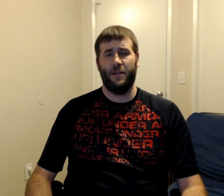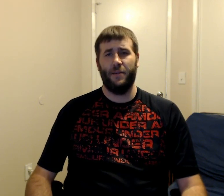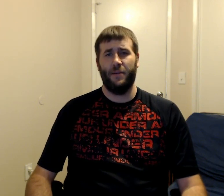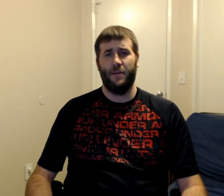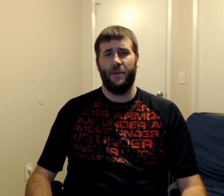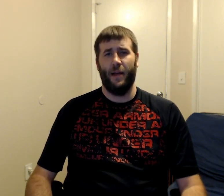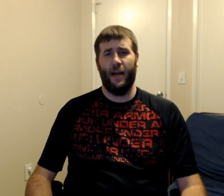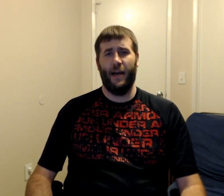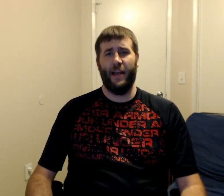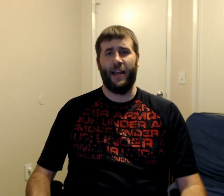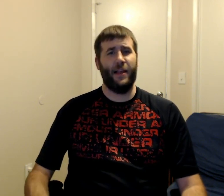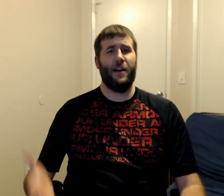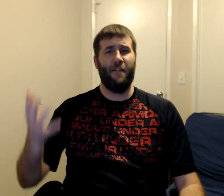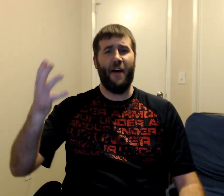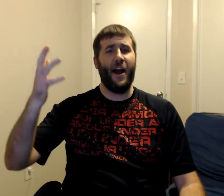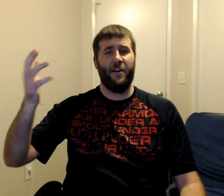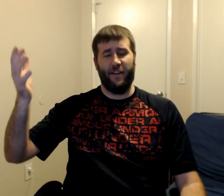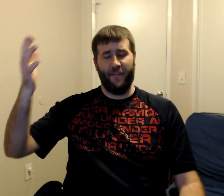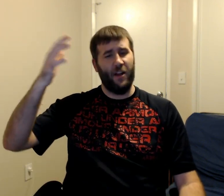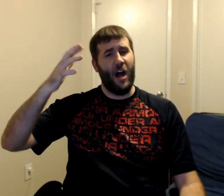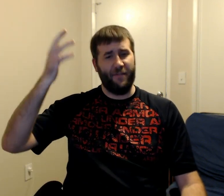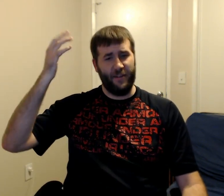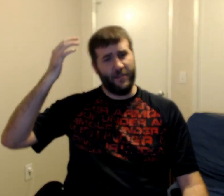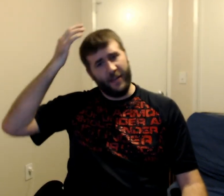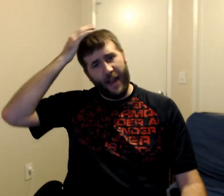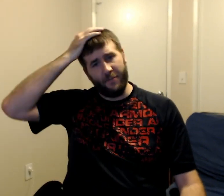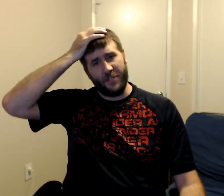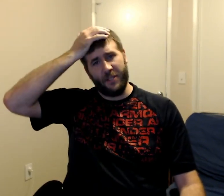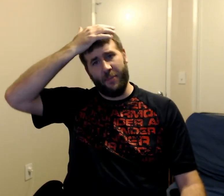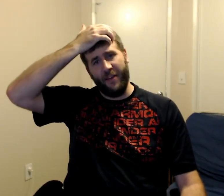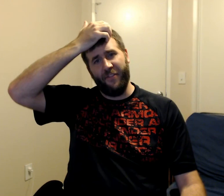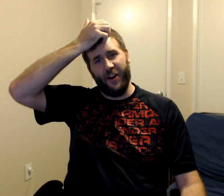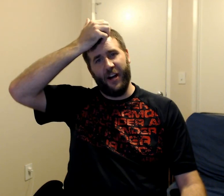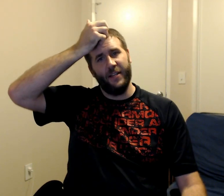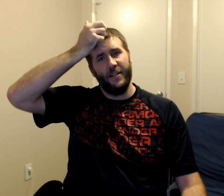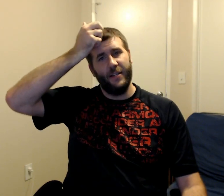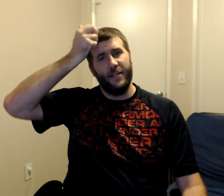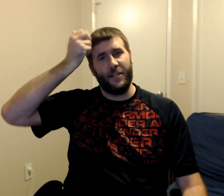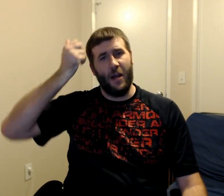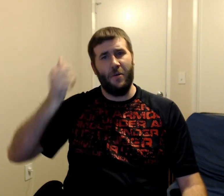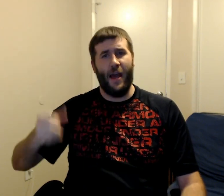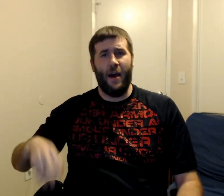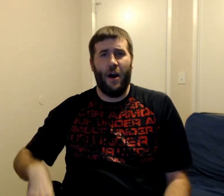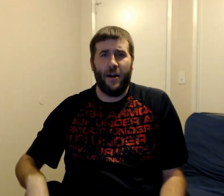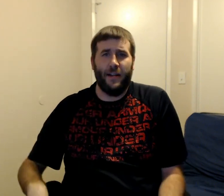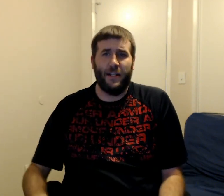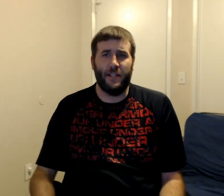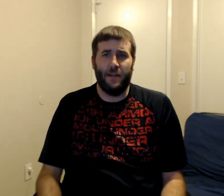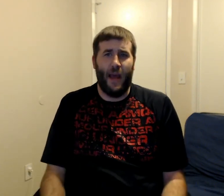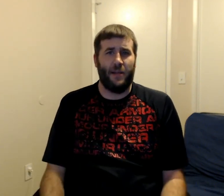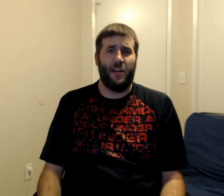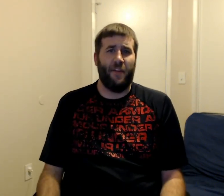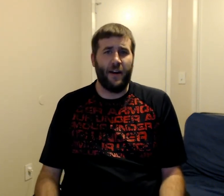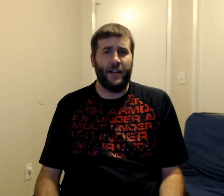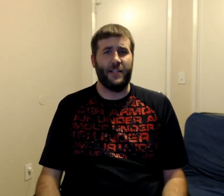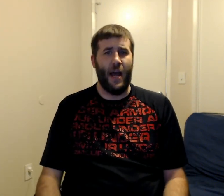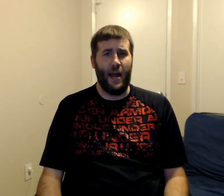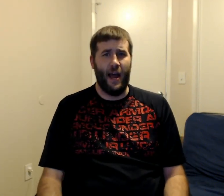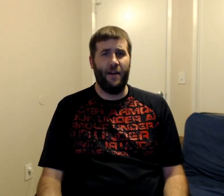And... Uh... It got lit on fire and he fell off and that was the pinfall. So now Hardy does... Matt... Jeff Hardy does not have